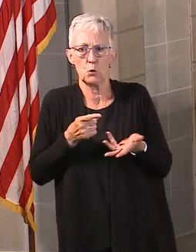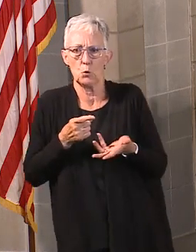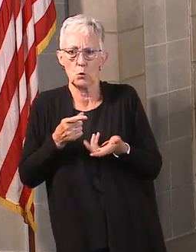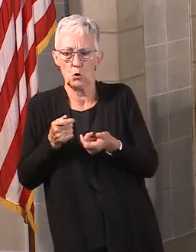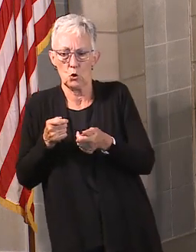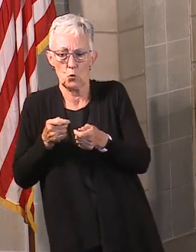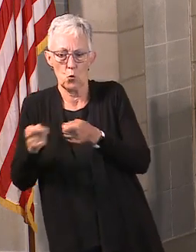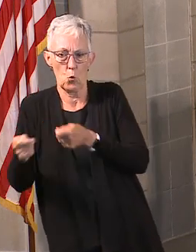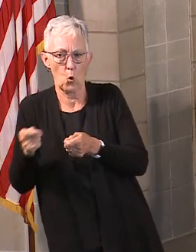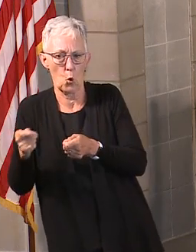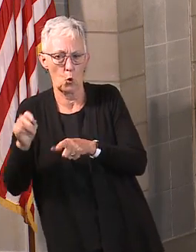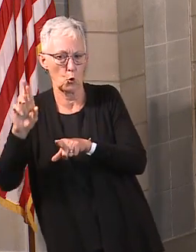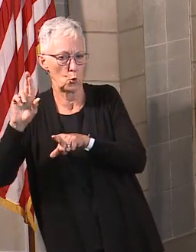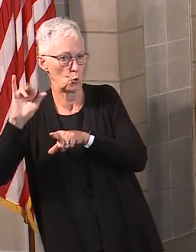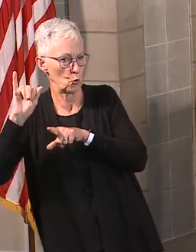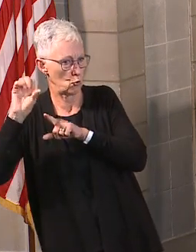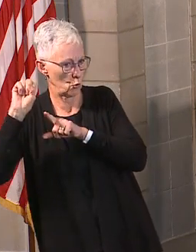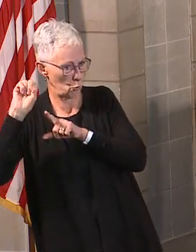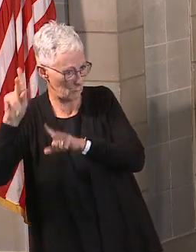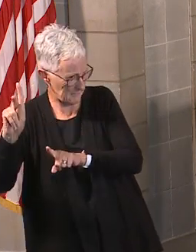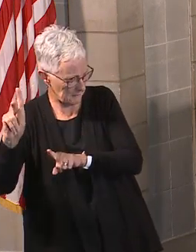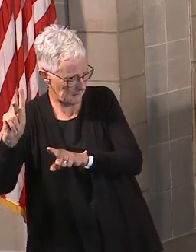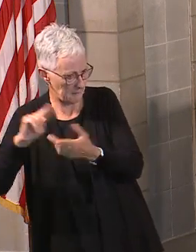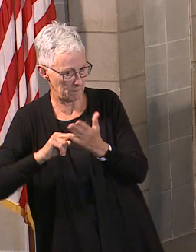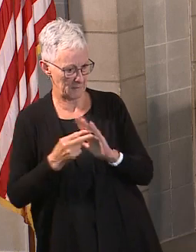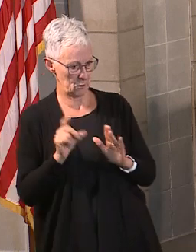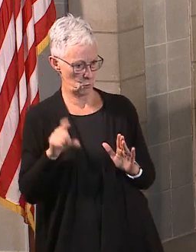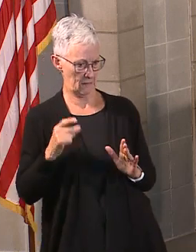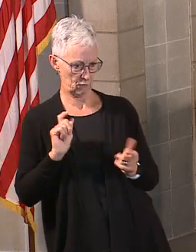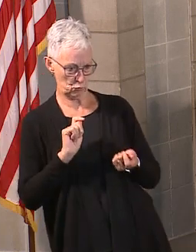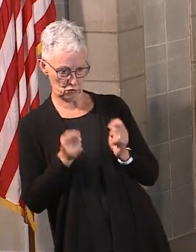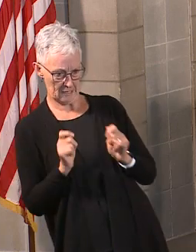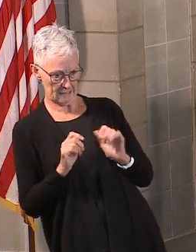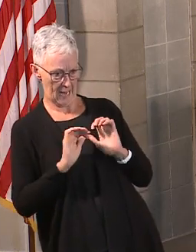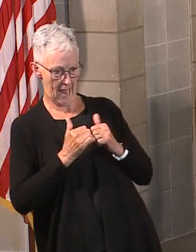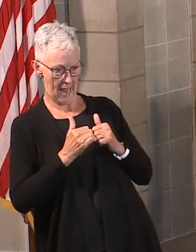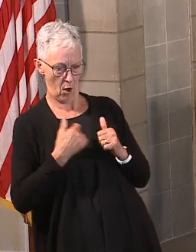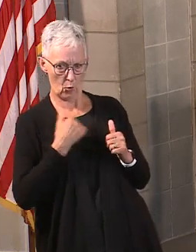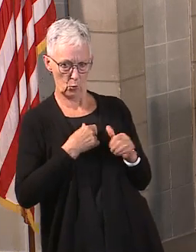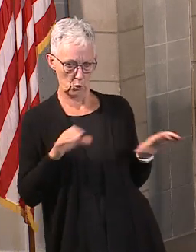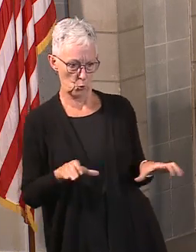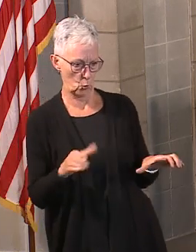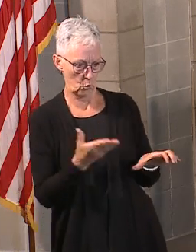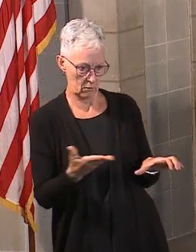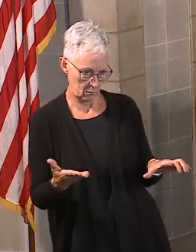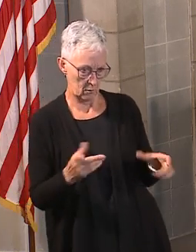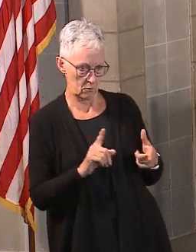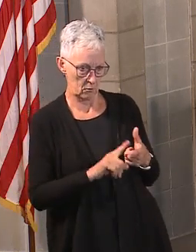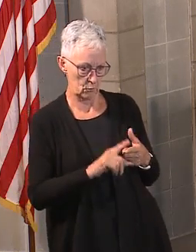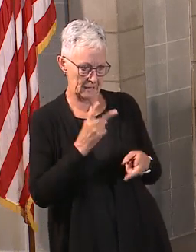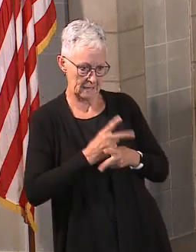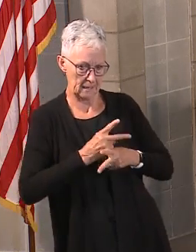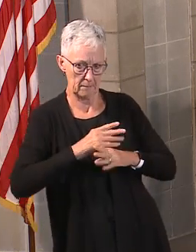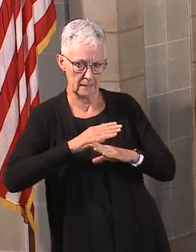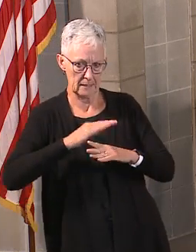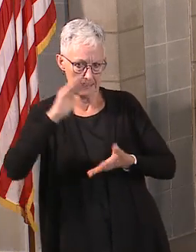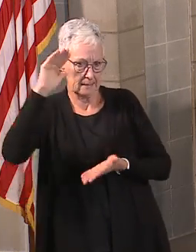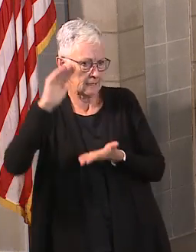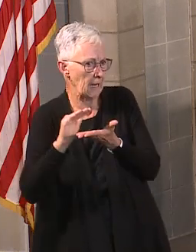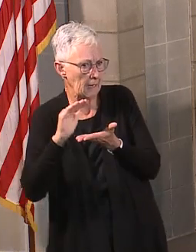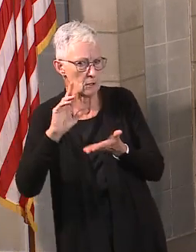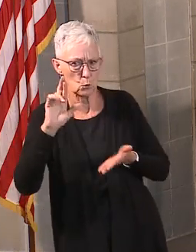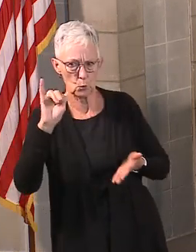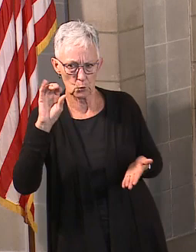differently. We've done that all throughout the course of the summer, for example, with sports, where we've asked people to socially distance. We've asked